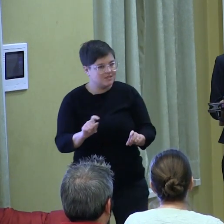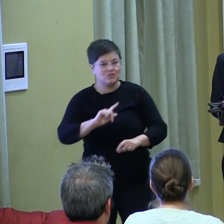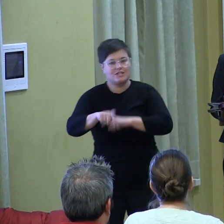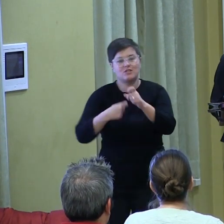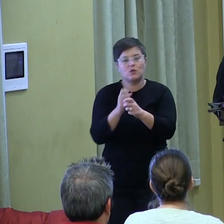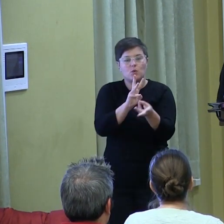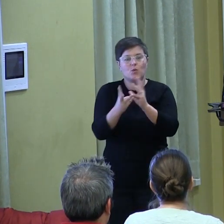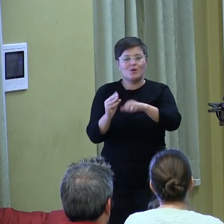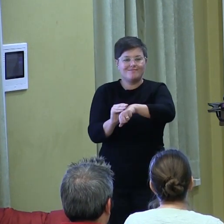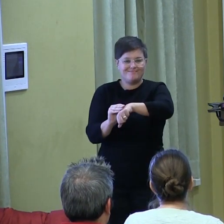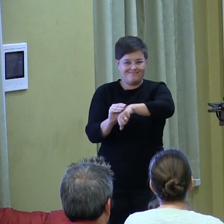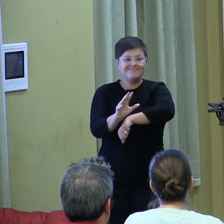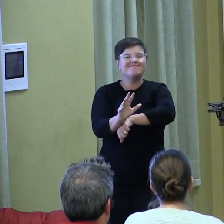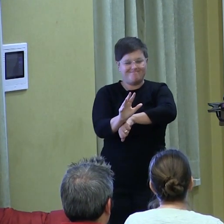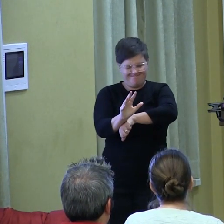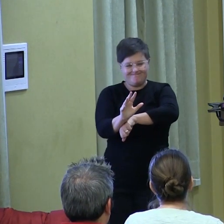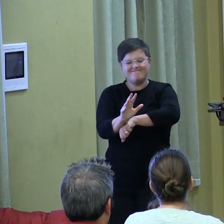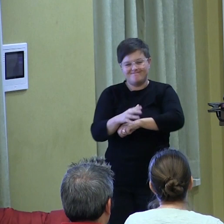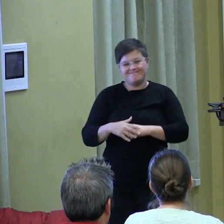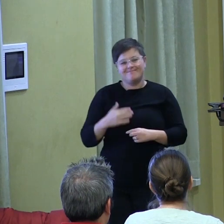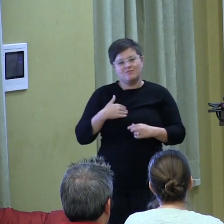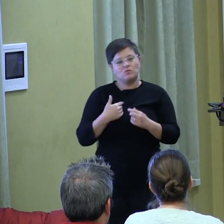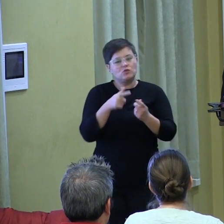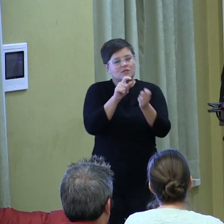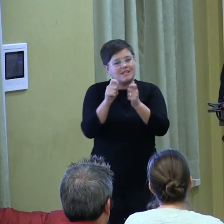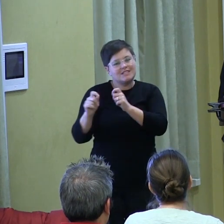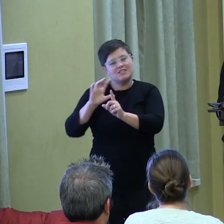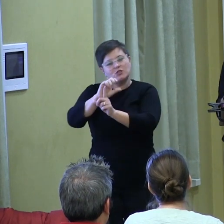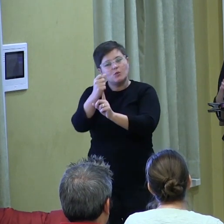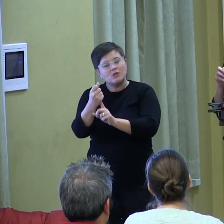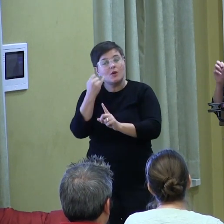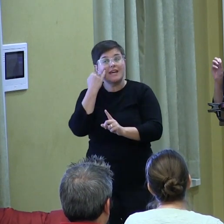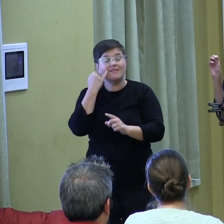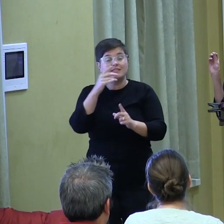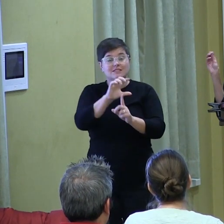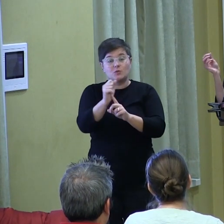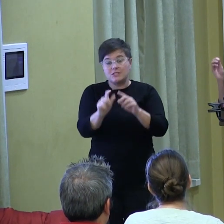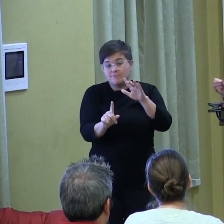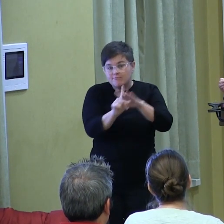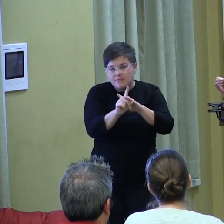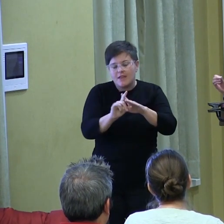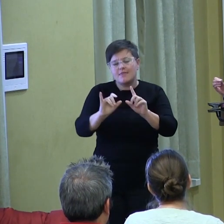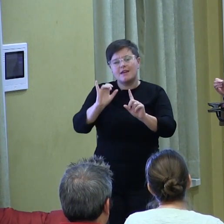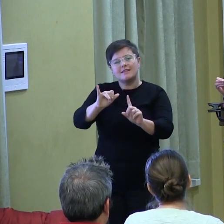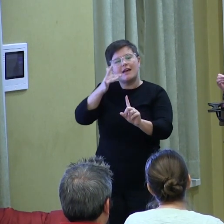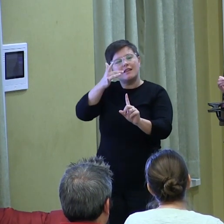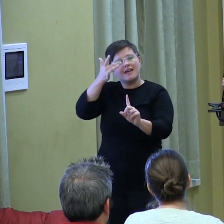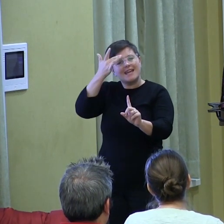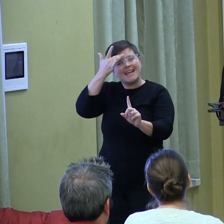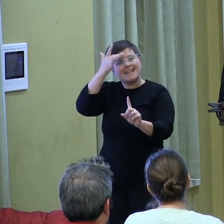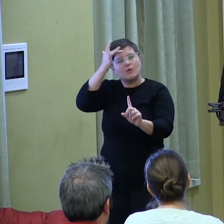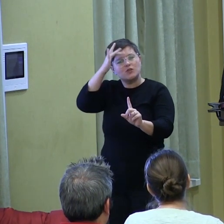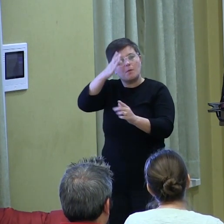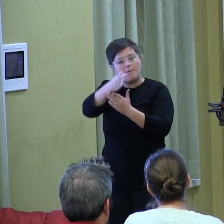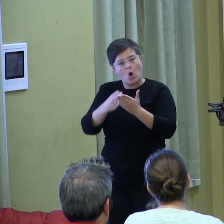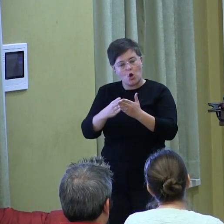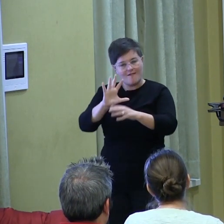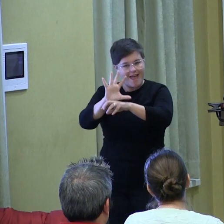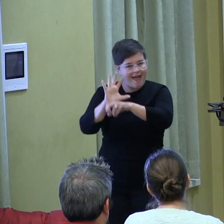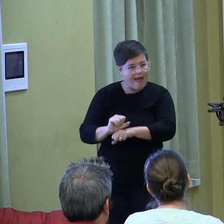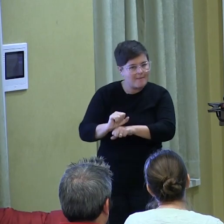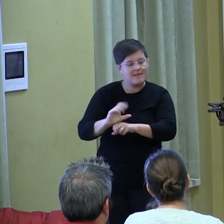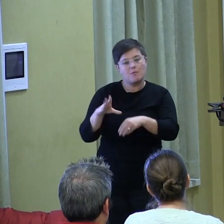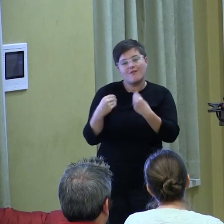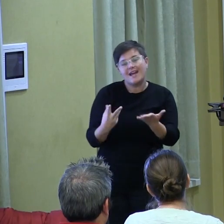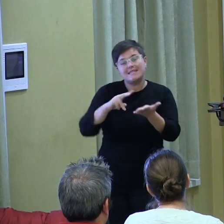when problematic conditions or novel situations arise. And it's that intellectual aspect of habits that gives